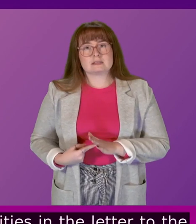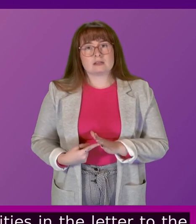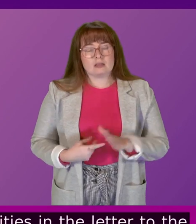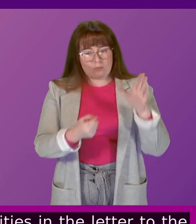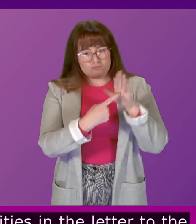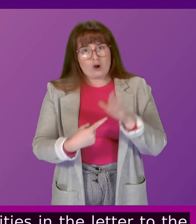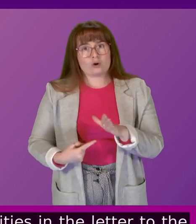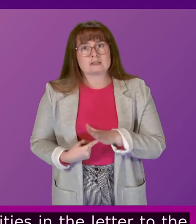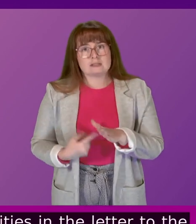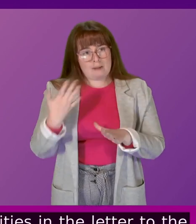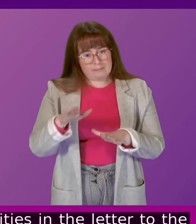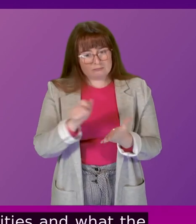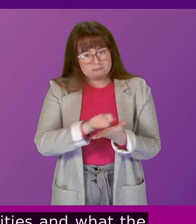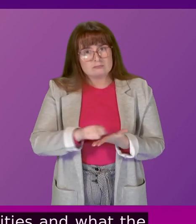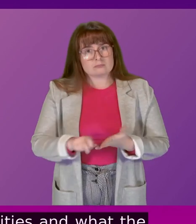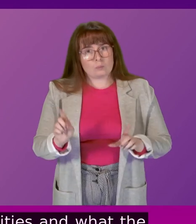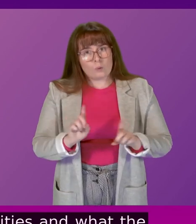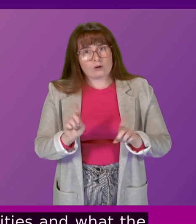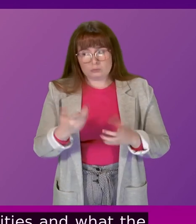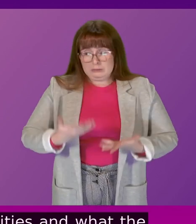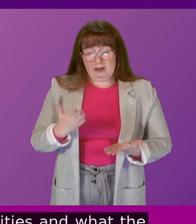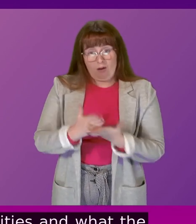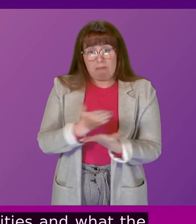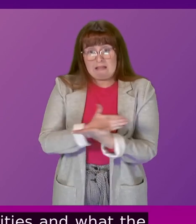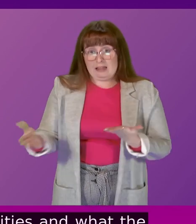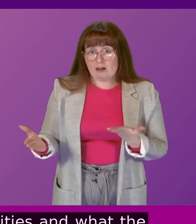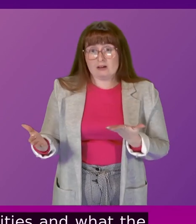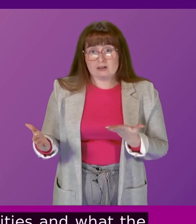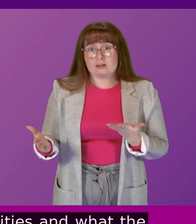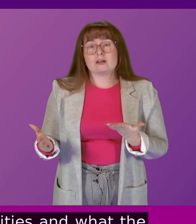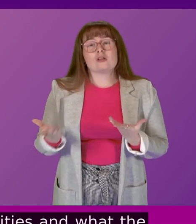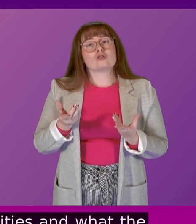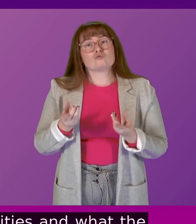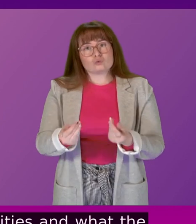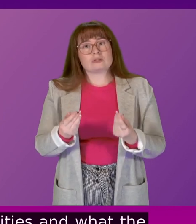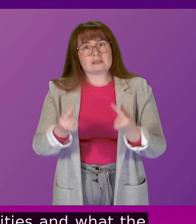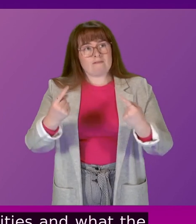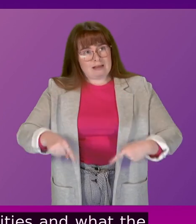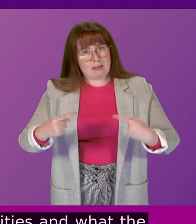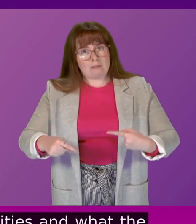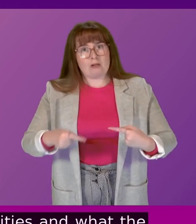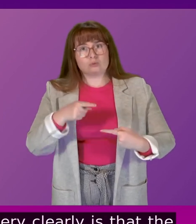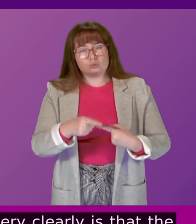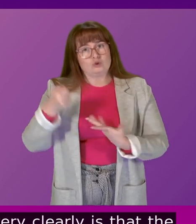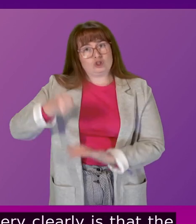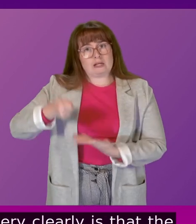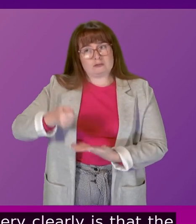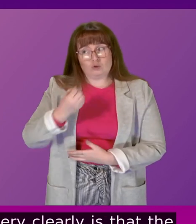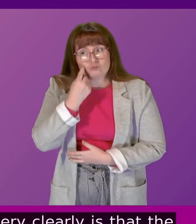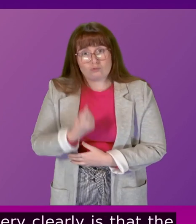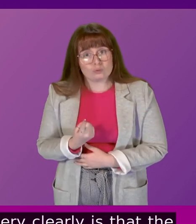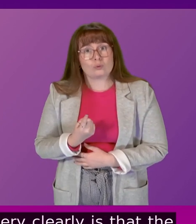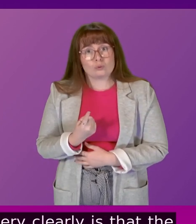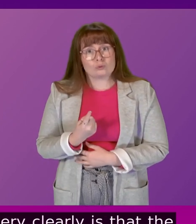priorities I have set out today very clearly is that the resources available to the Chancellor tomorrow